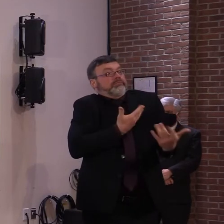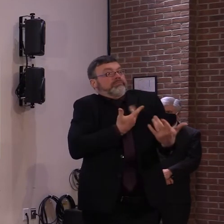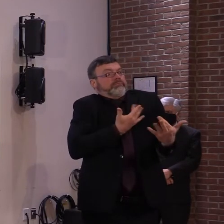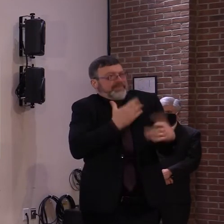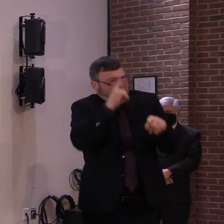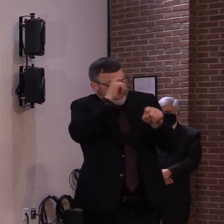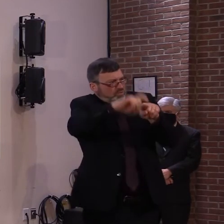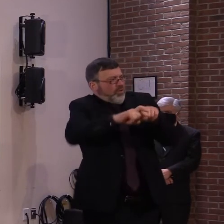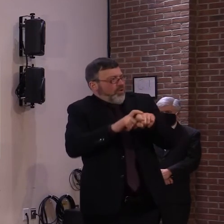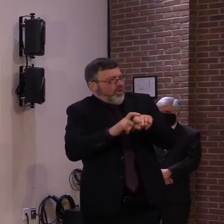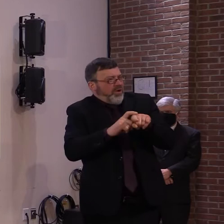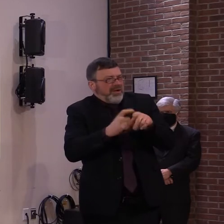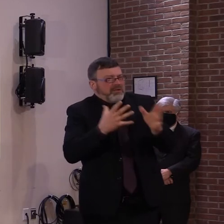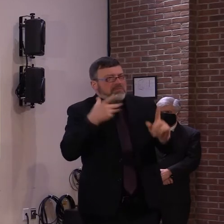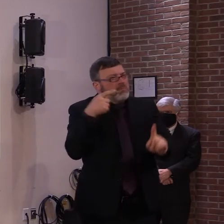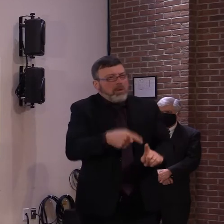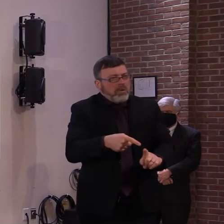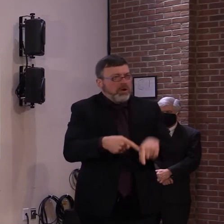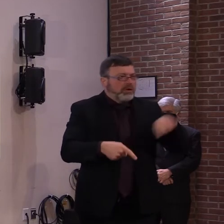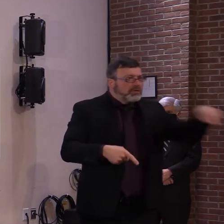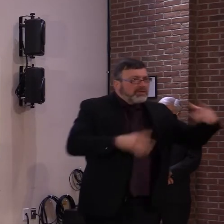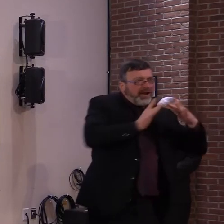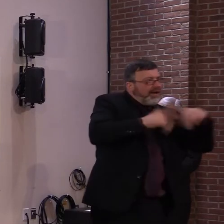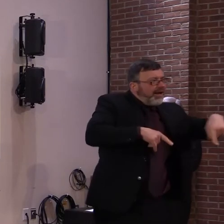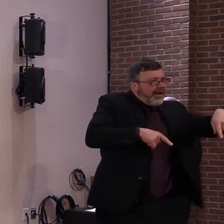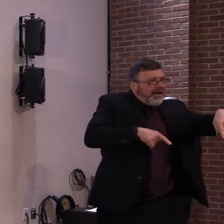want to get in and get their reservations made.